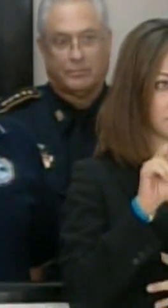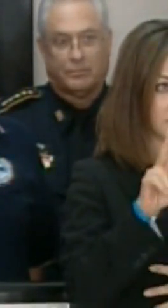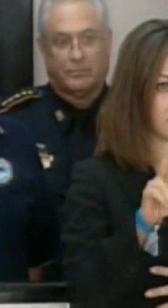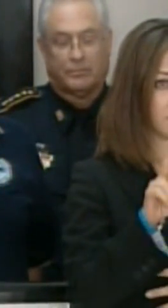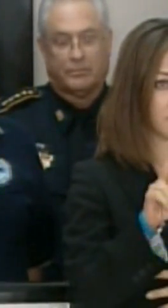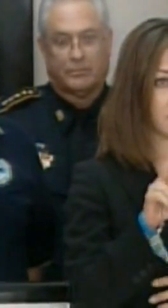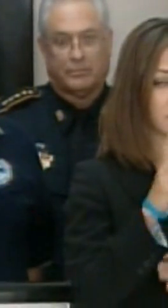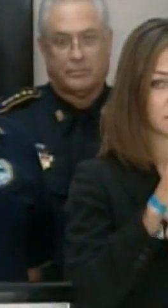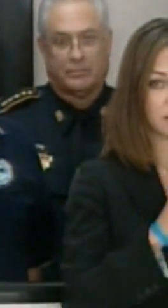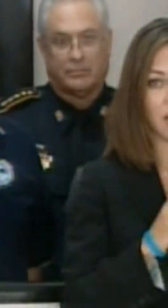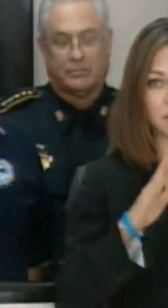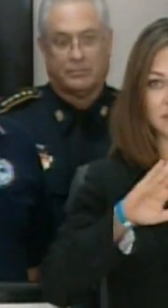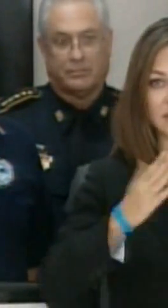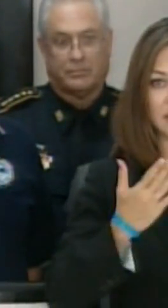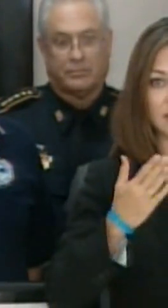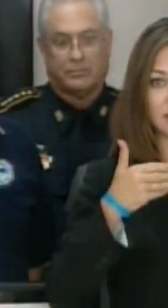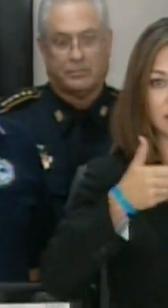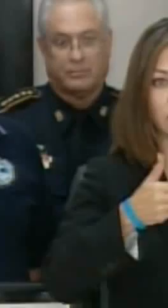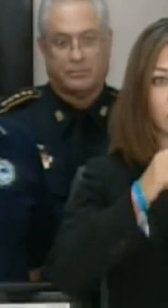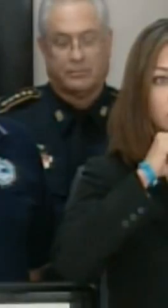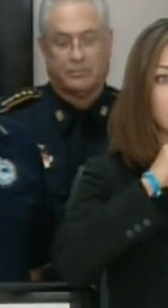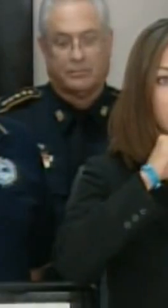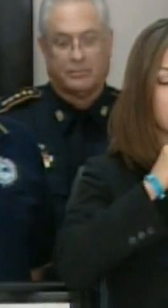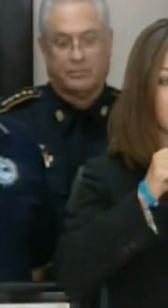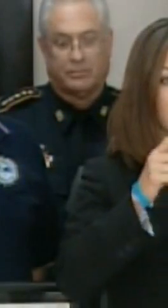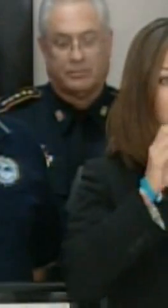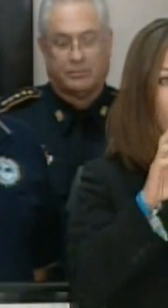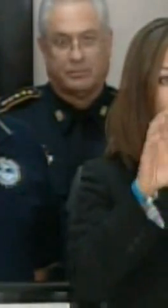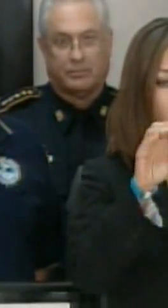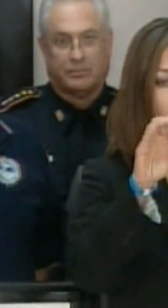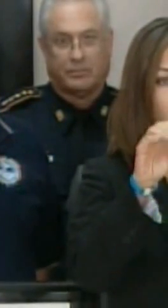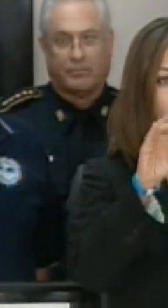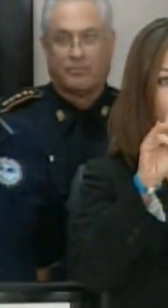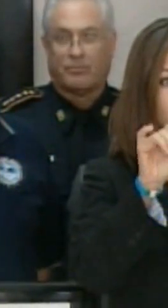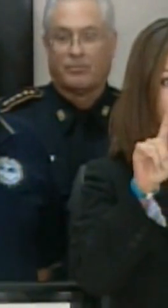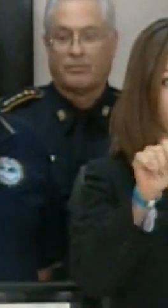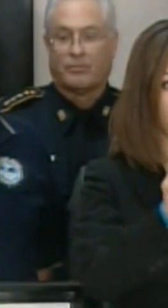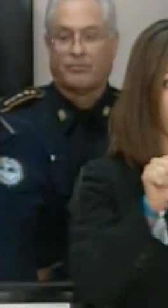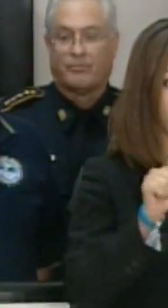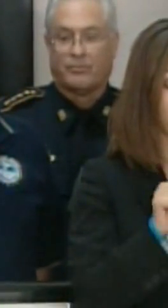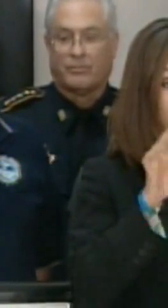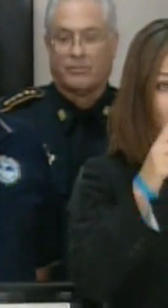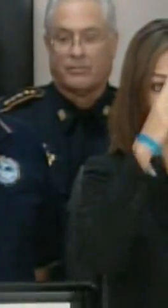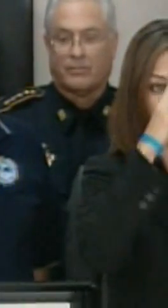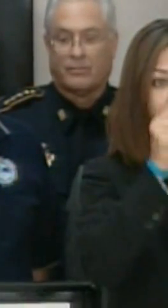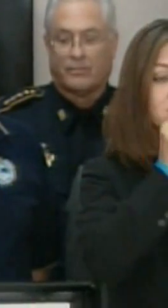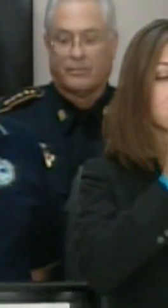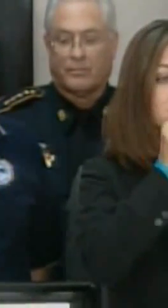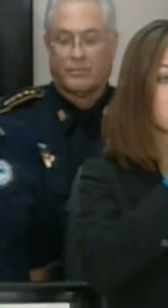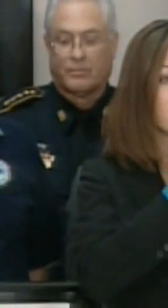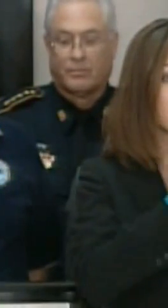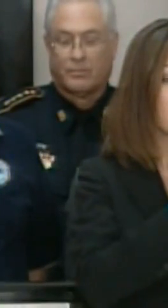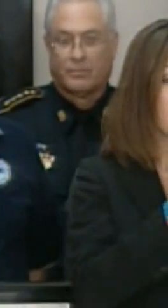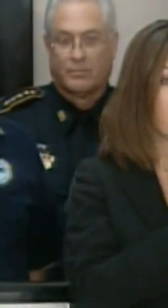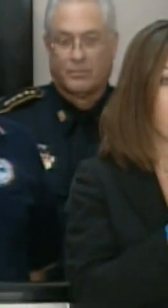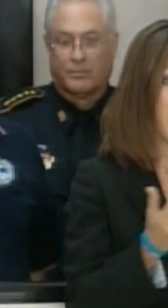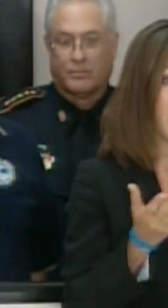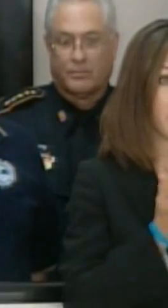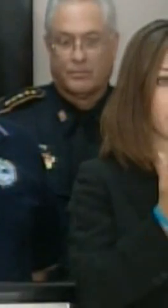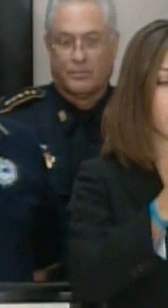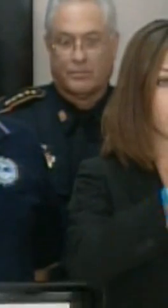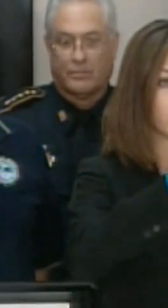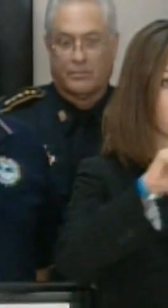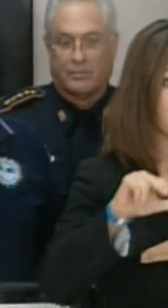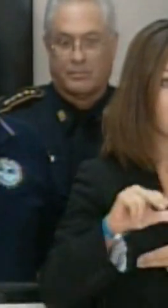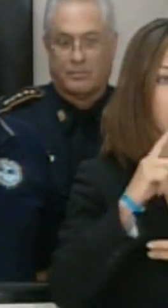cities along the coastal plain. If you think you want to ride something out and people are talking about a